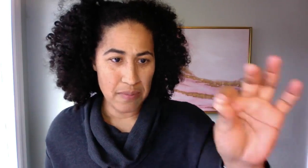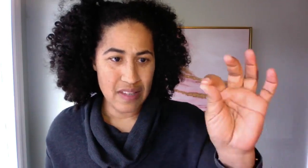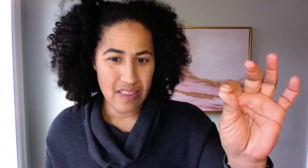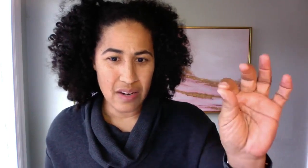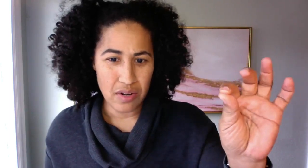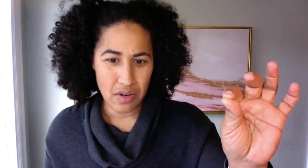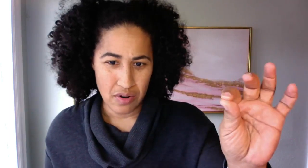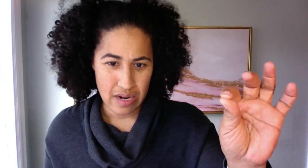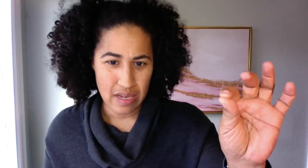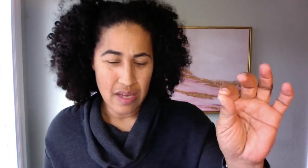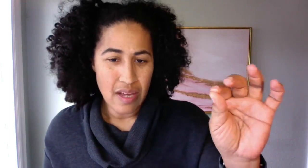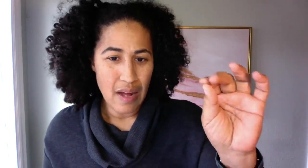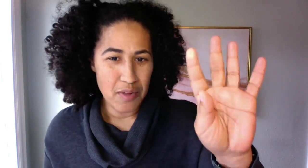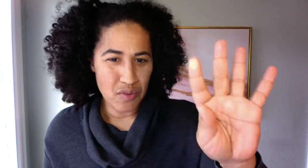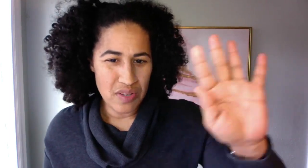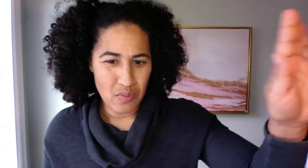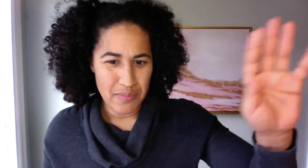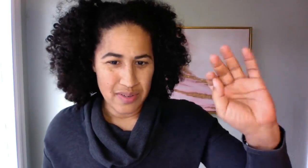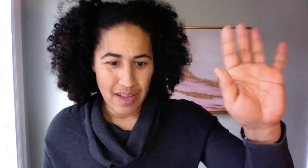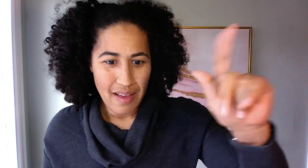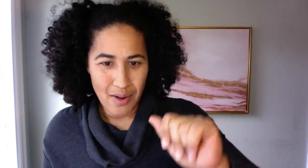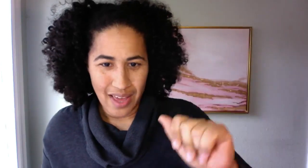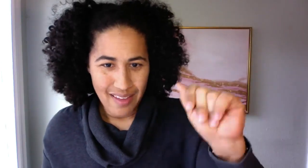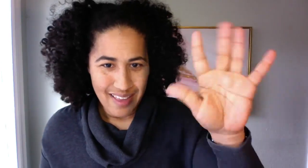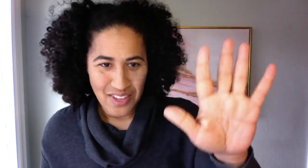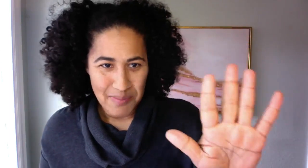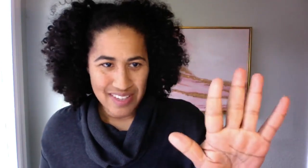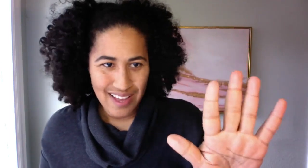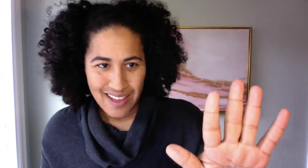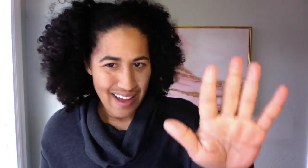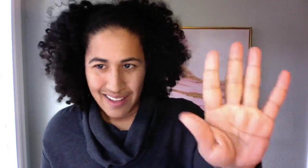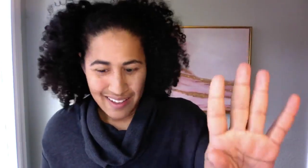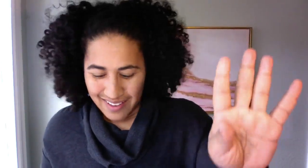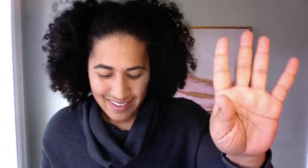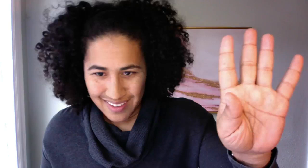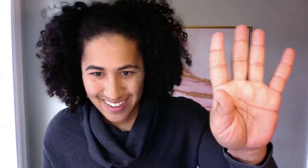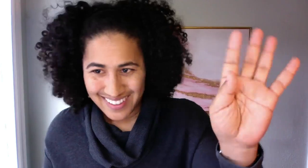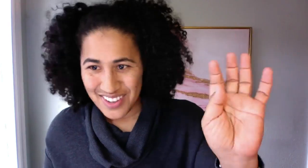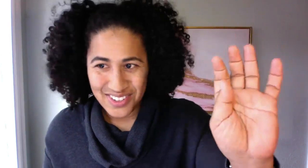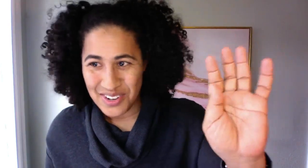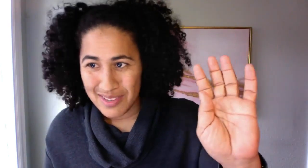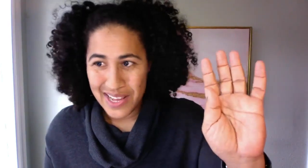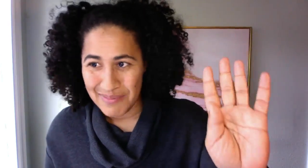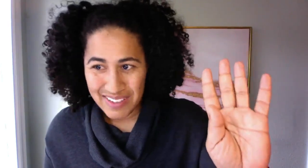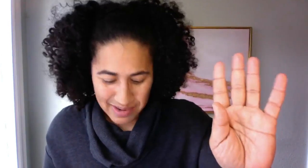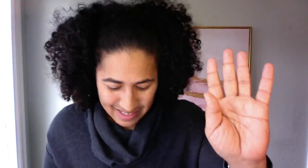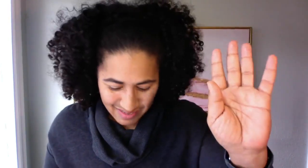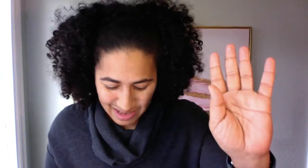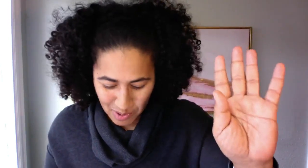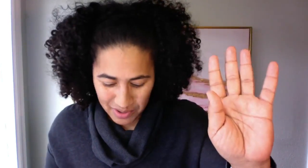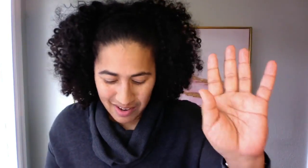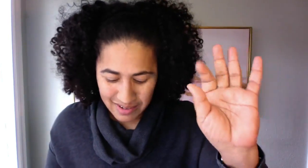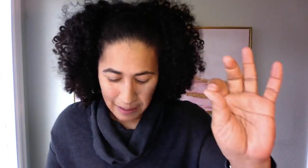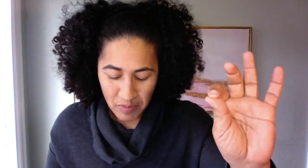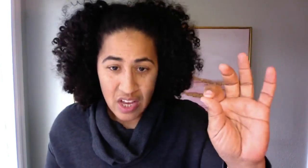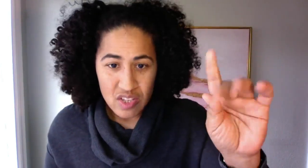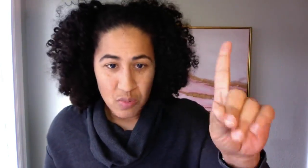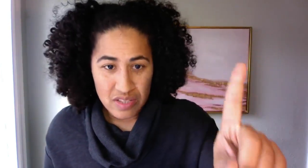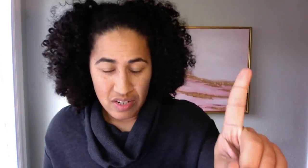that are occurring. Um, there's a reason why we do that. Okay. That's all I'm going to say. It's all the nerd space I'm giving myself in that moment. Okay. So we start